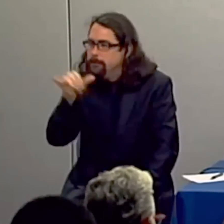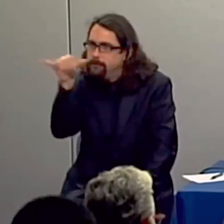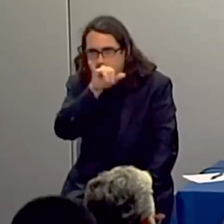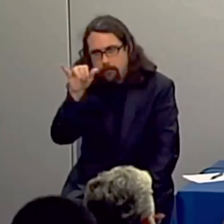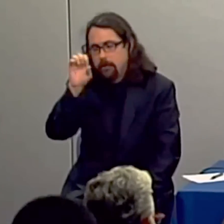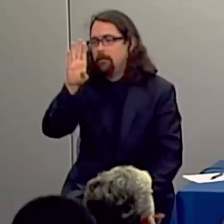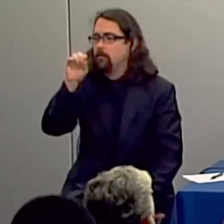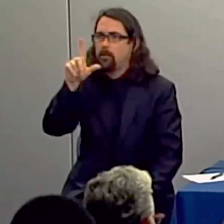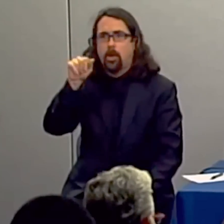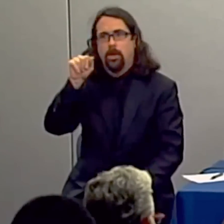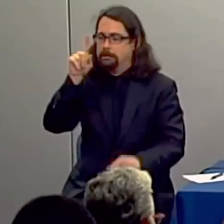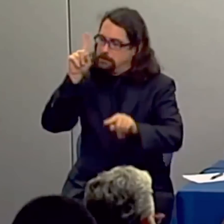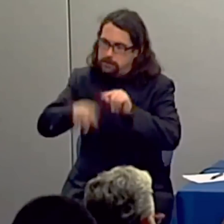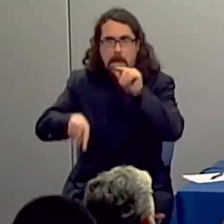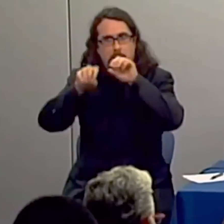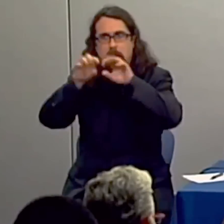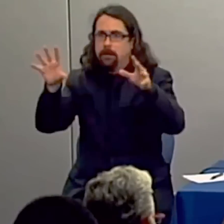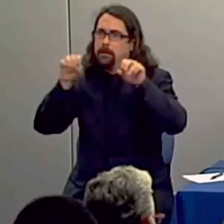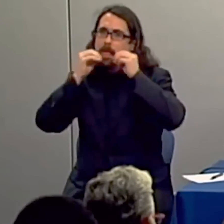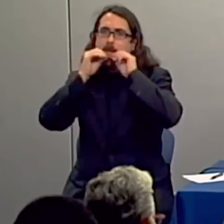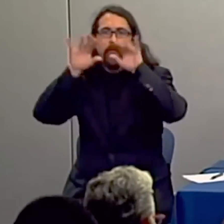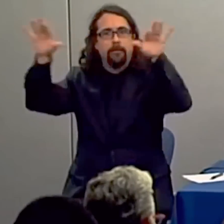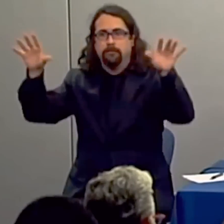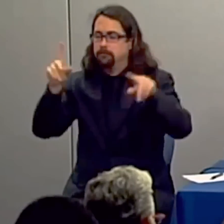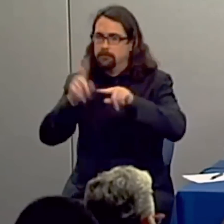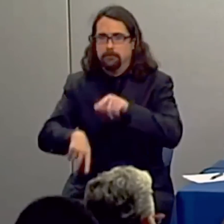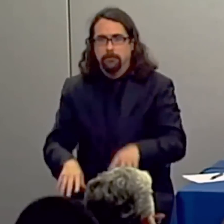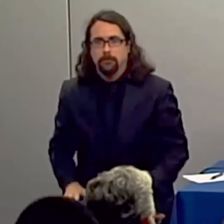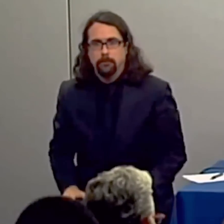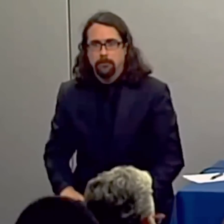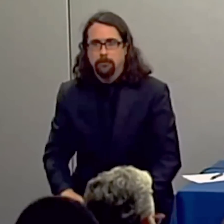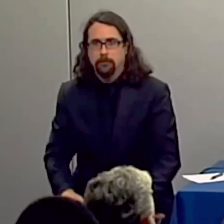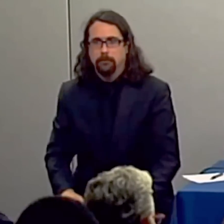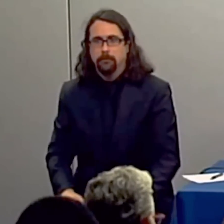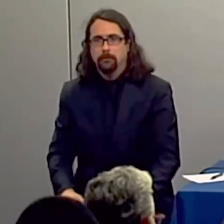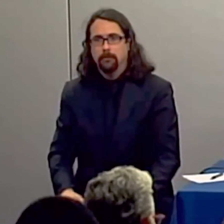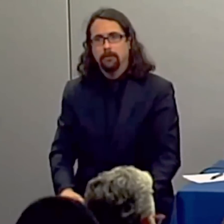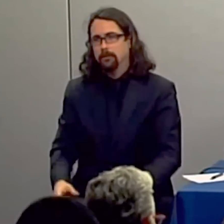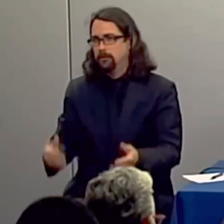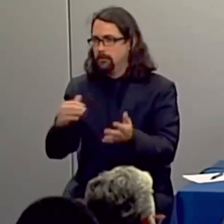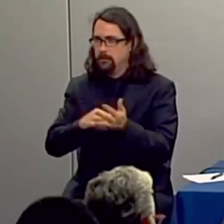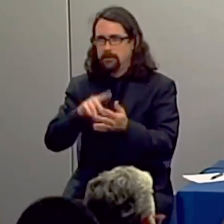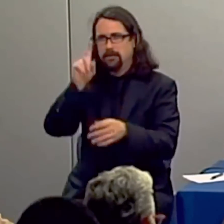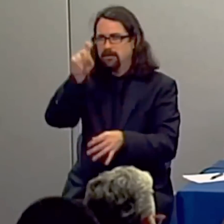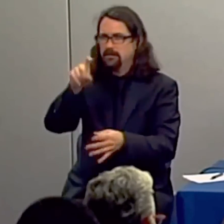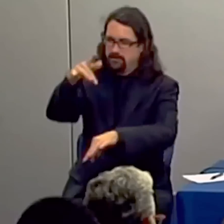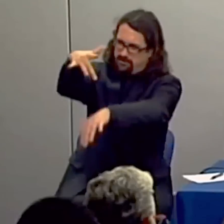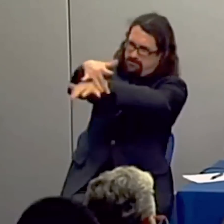I think the bottom line is that the medical detectives seek individuals who may have had that kind of contact